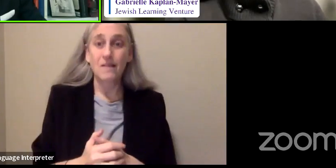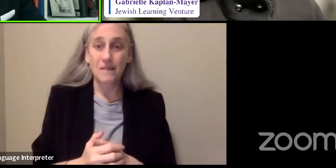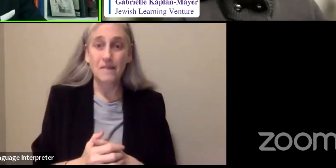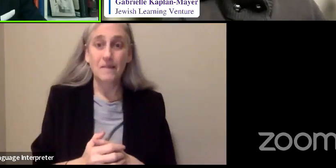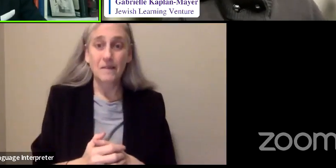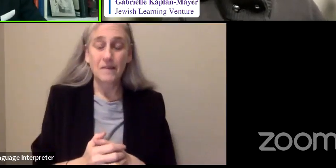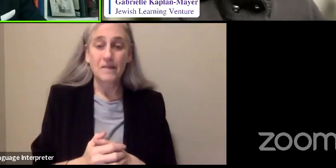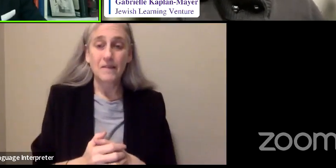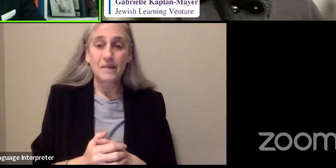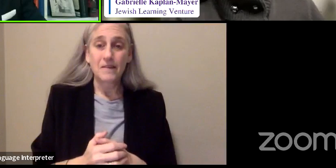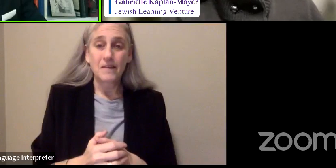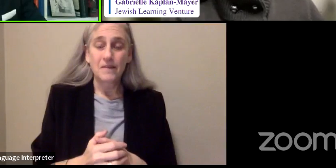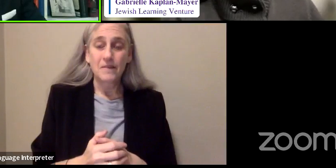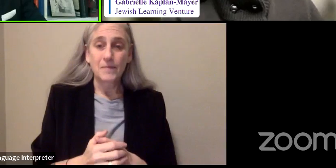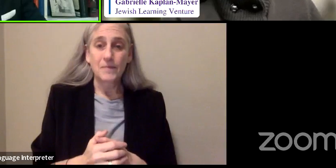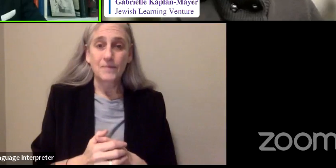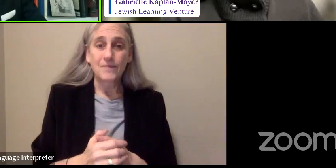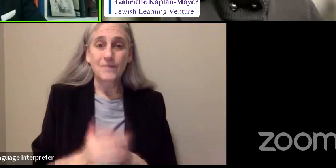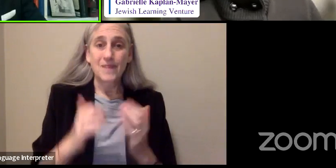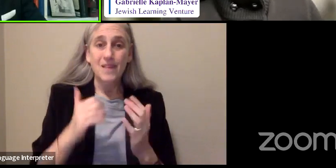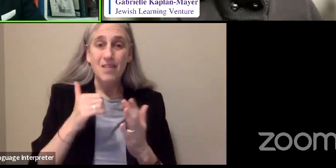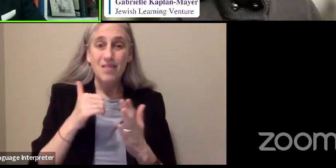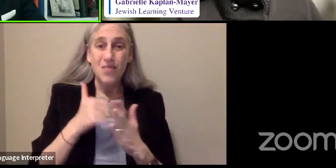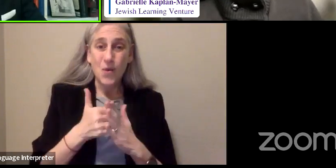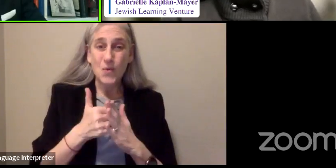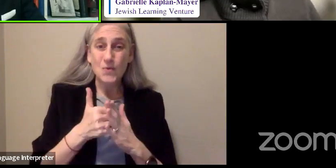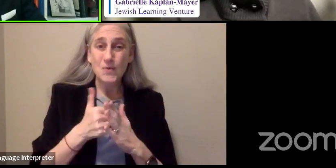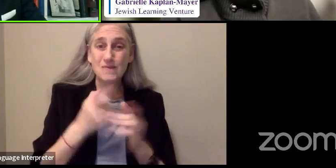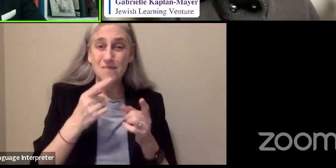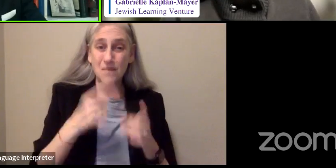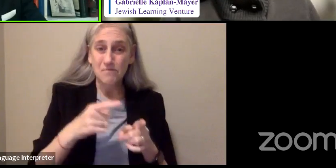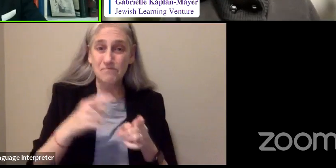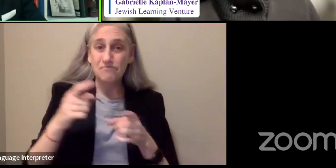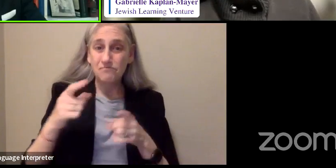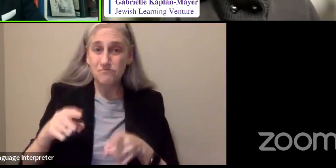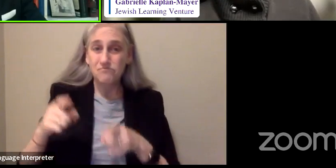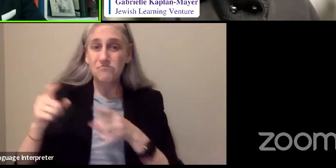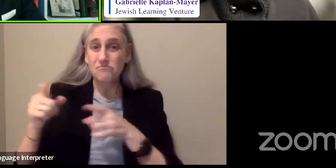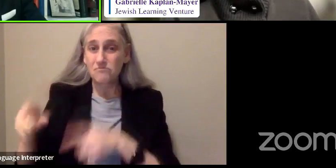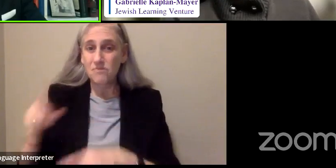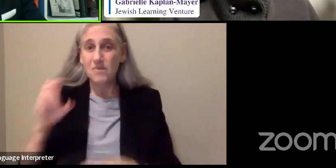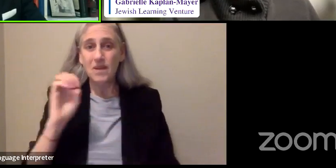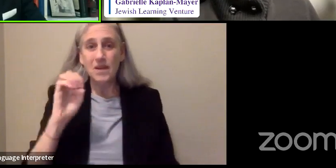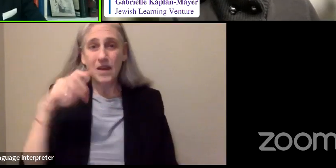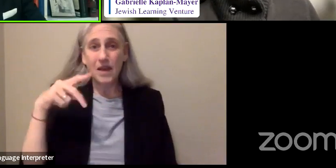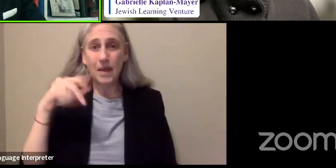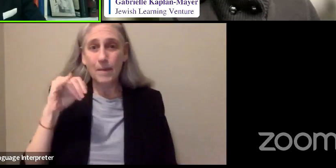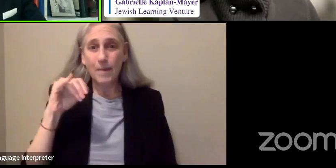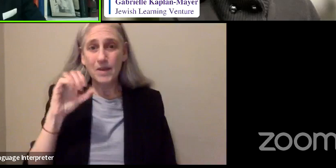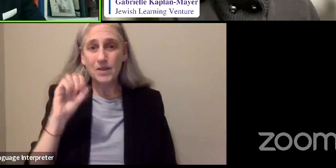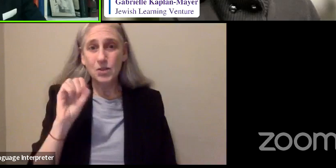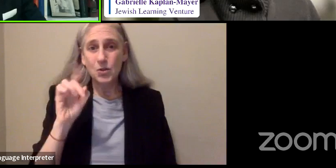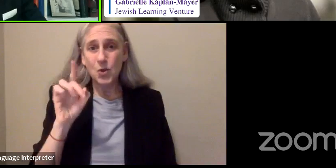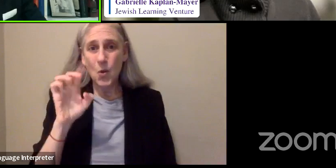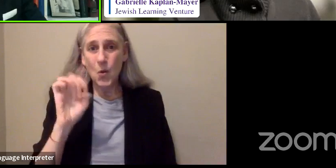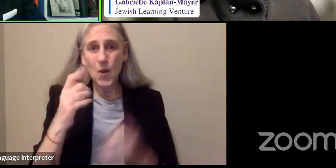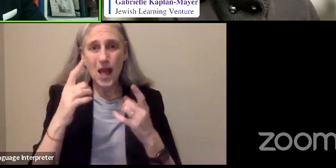And those episodes occurred from time to time.